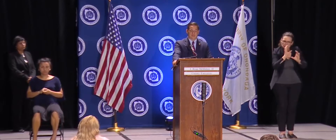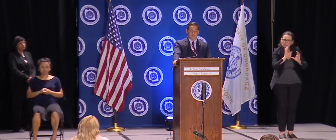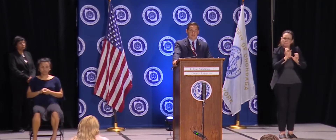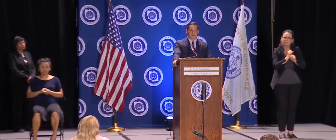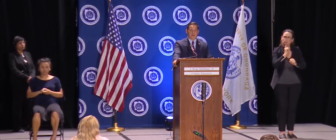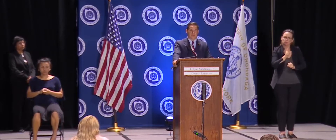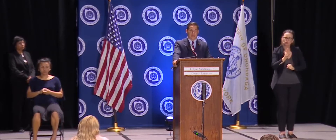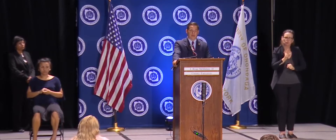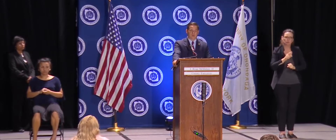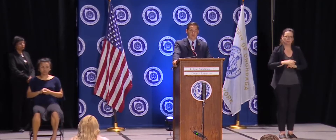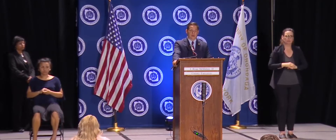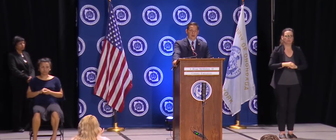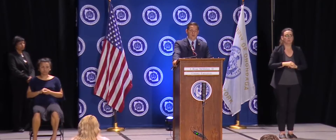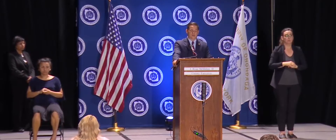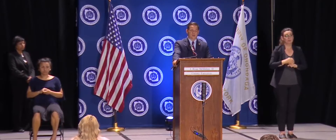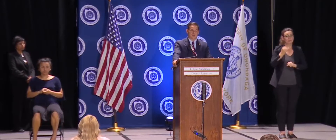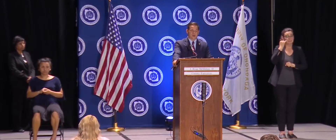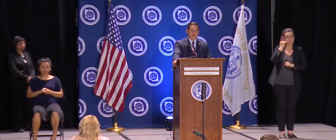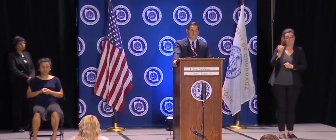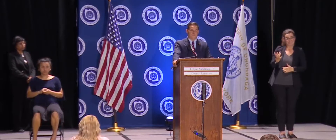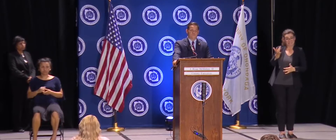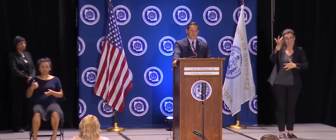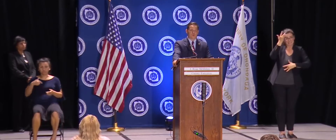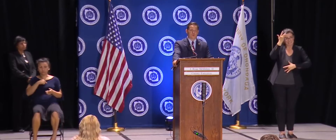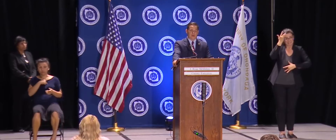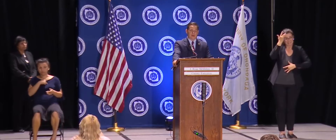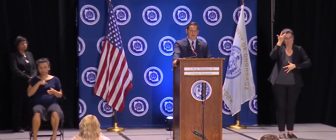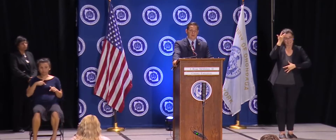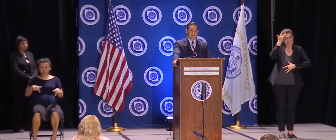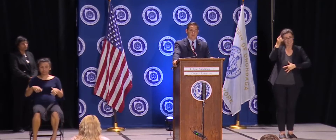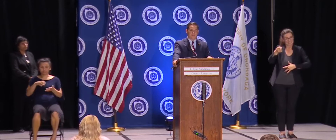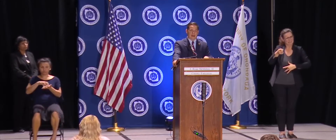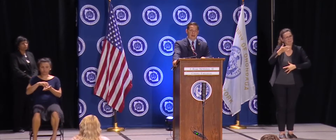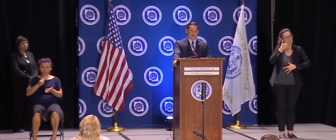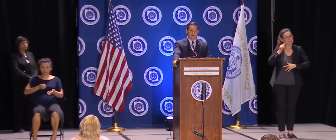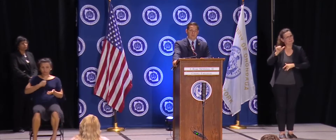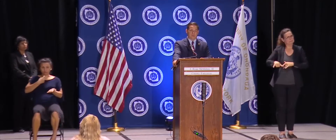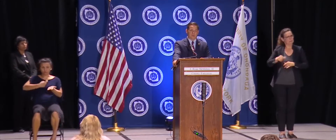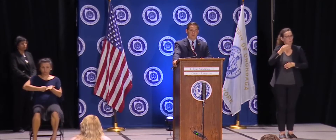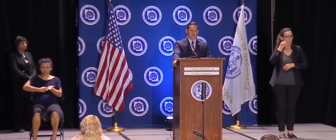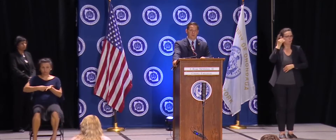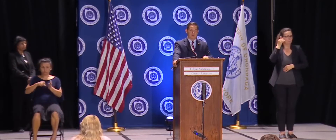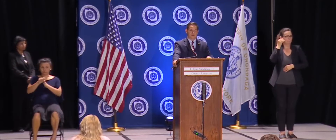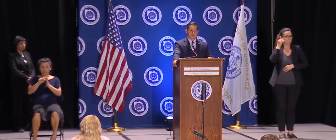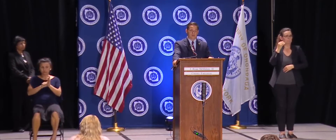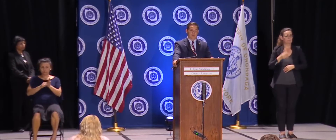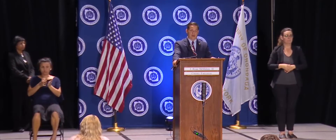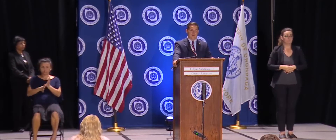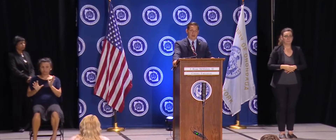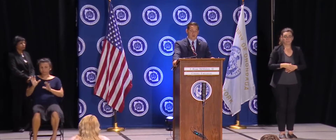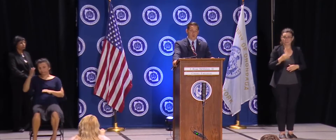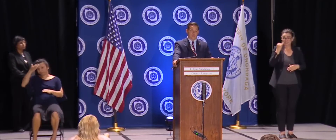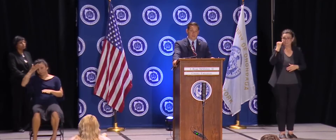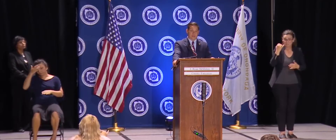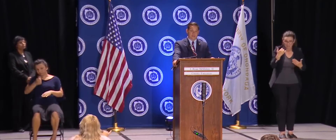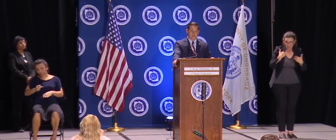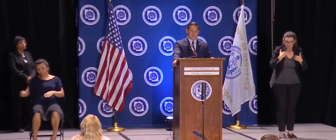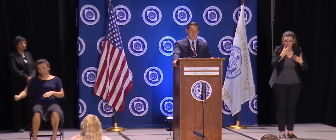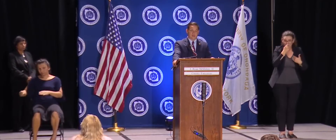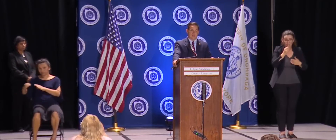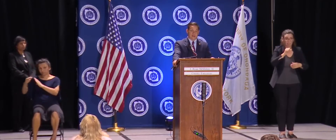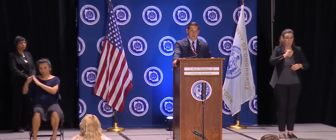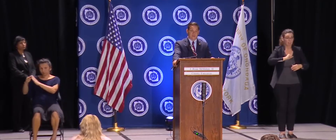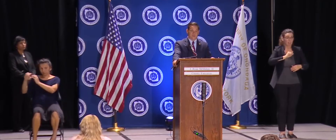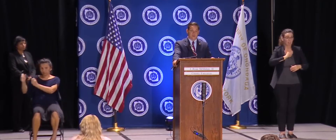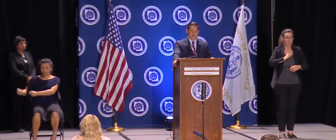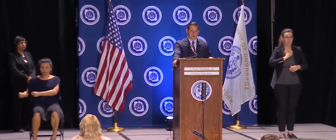that's the State DOH guidance right now is you do not come back into the building until you have that COVID test